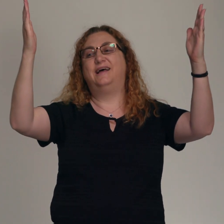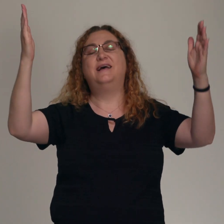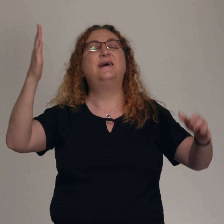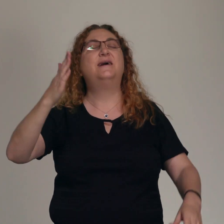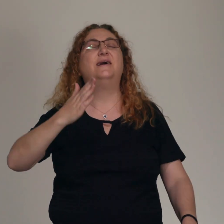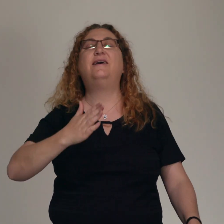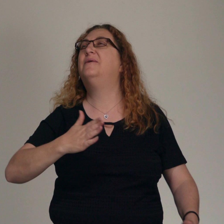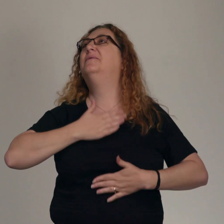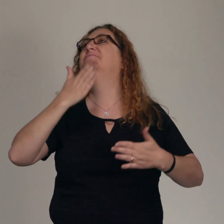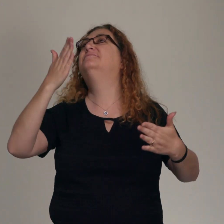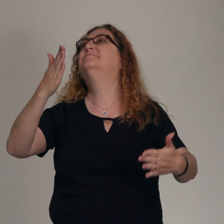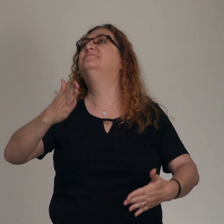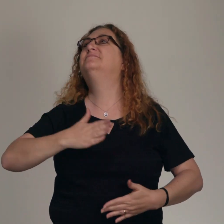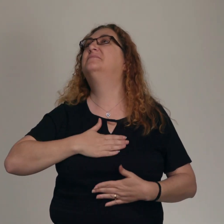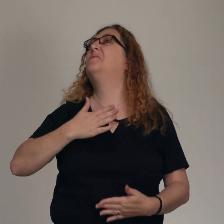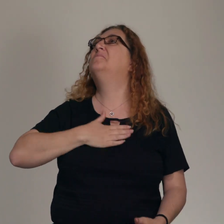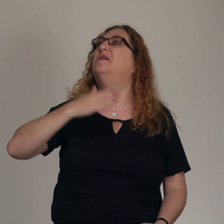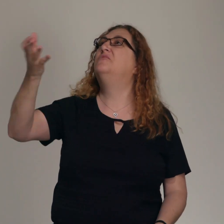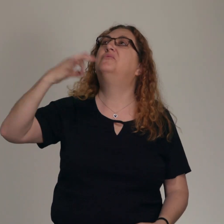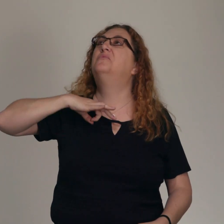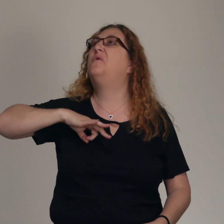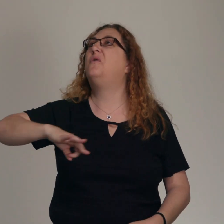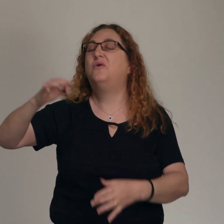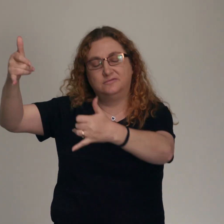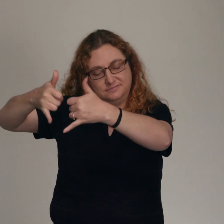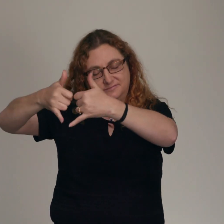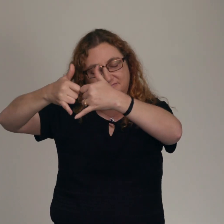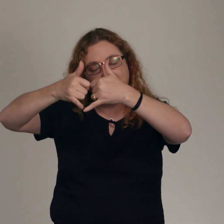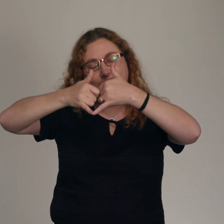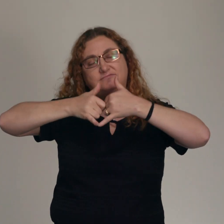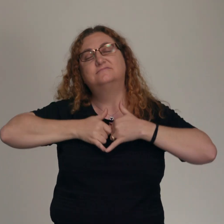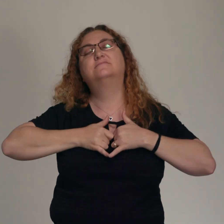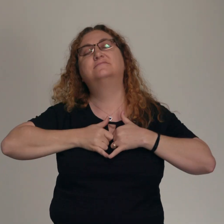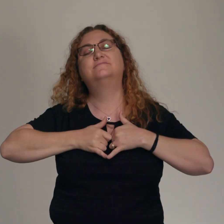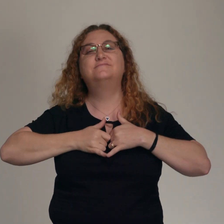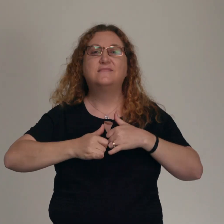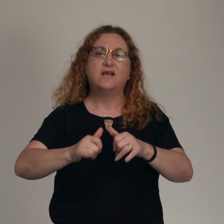delight and my reward My delight